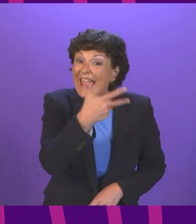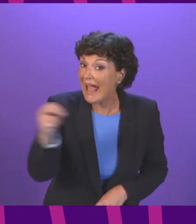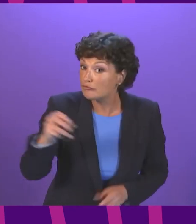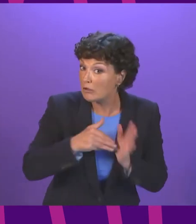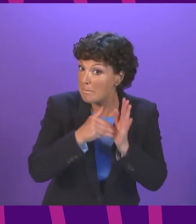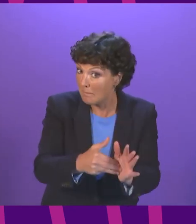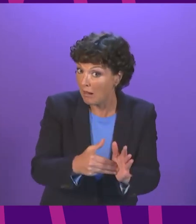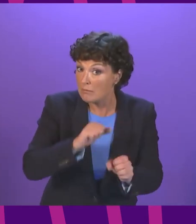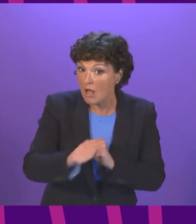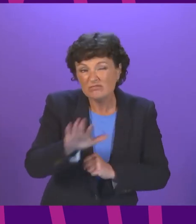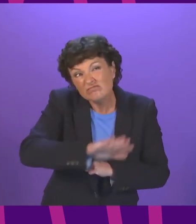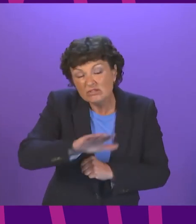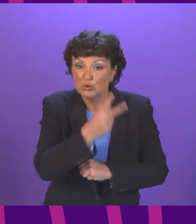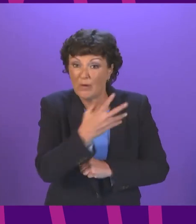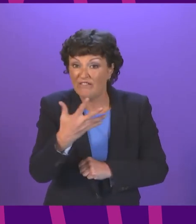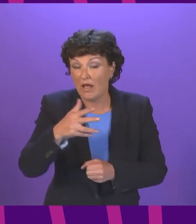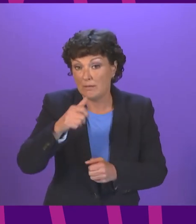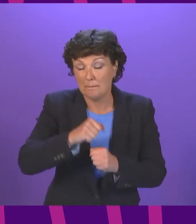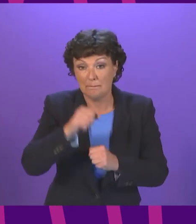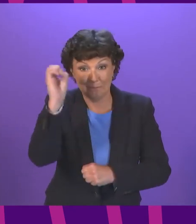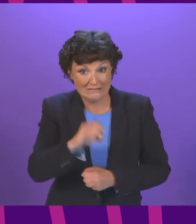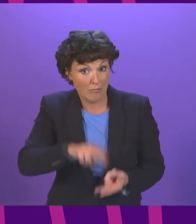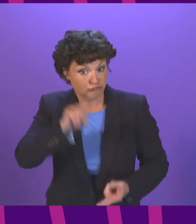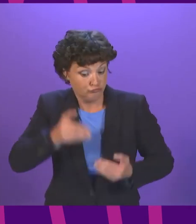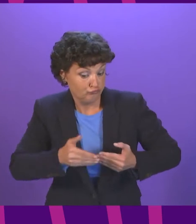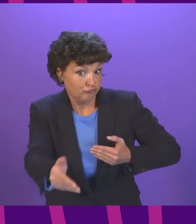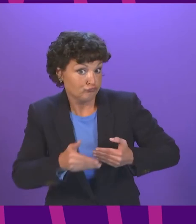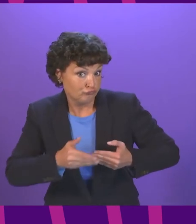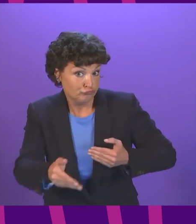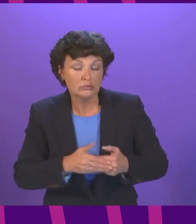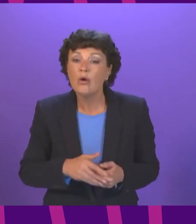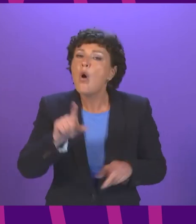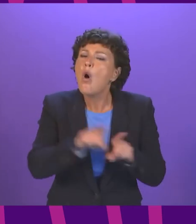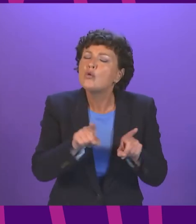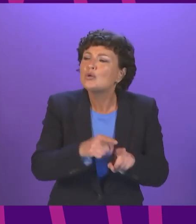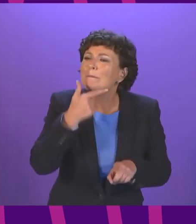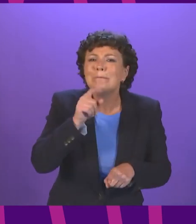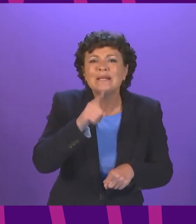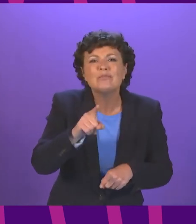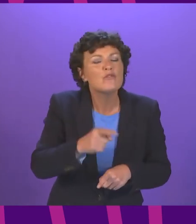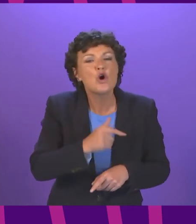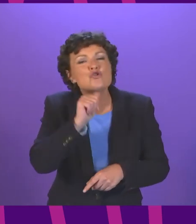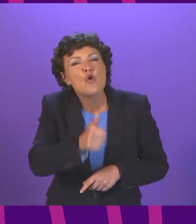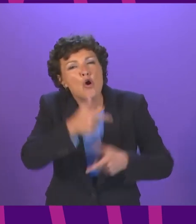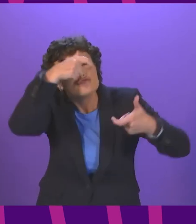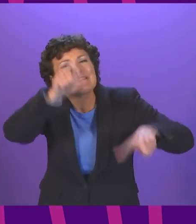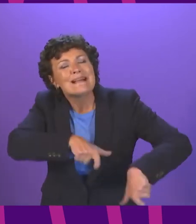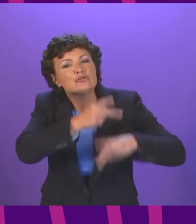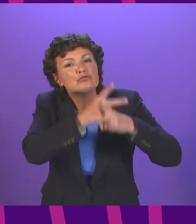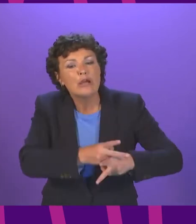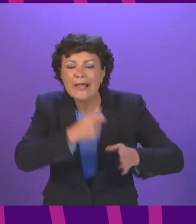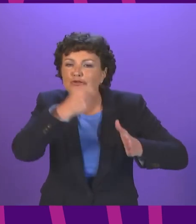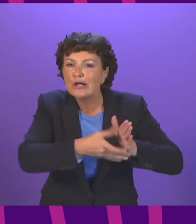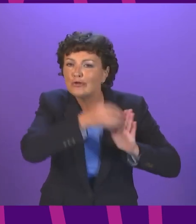25% over the lifetime of the Parliament. We will also remove charges for non-residential care and we will introduce